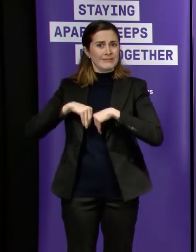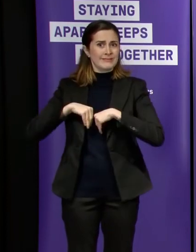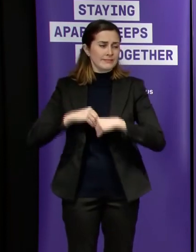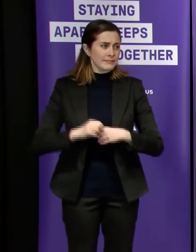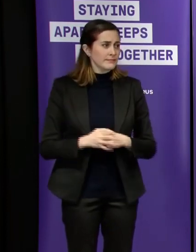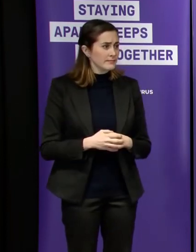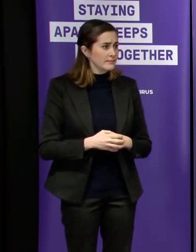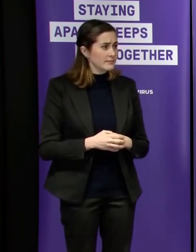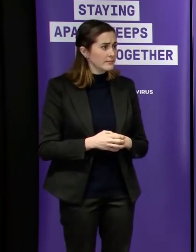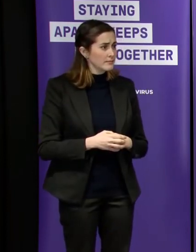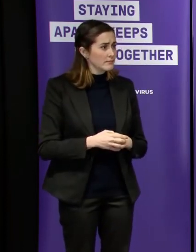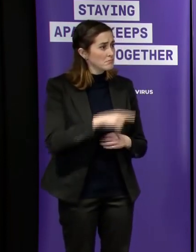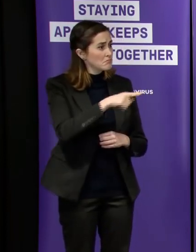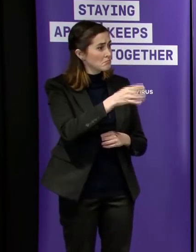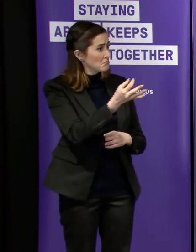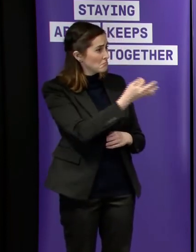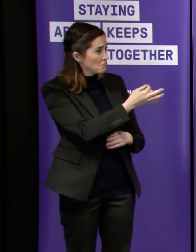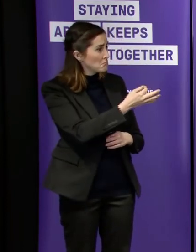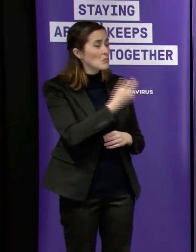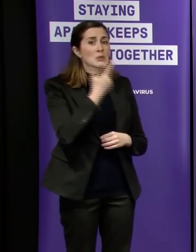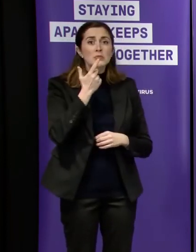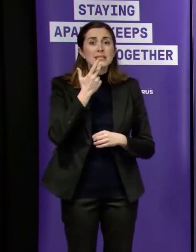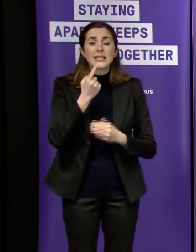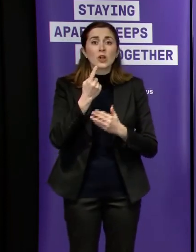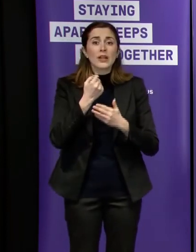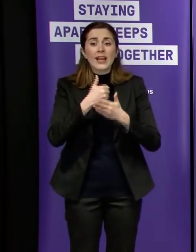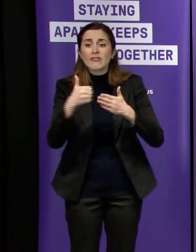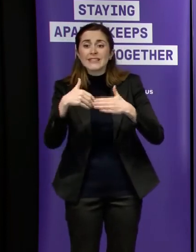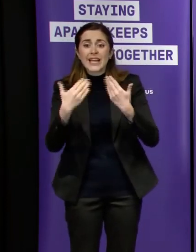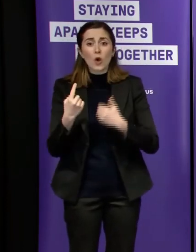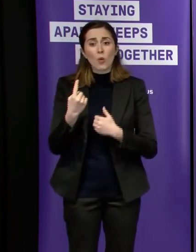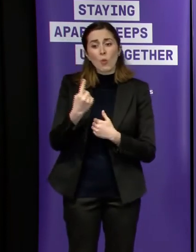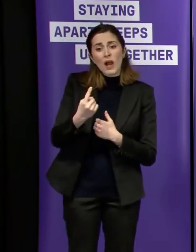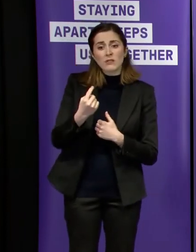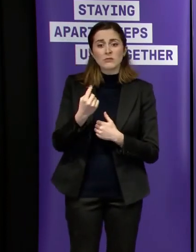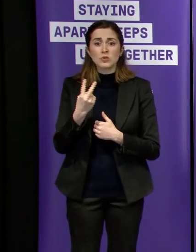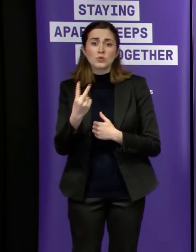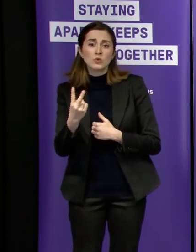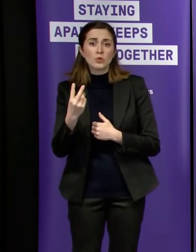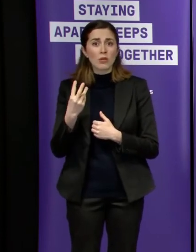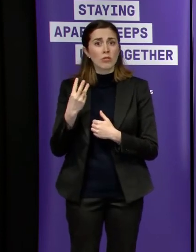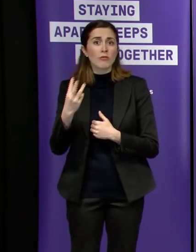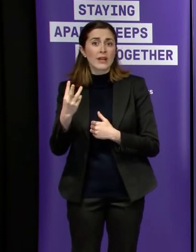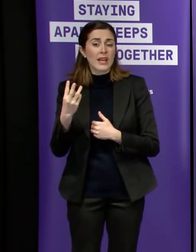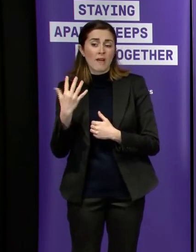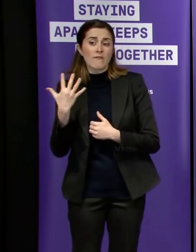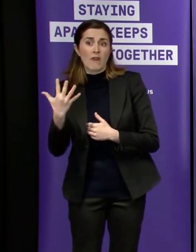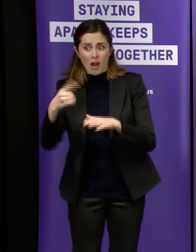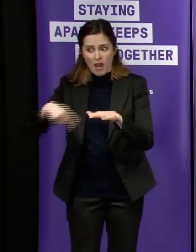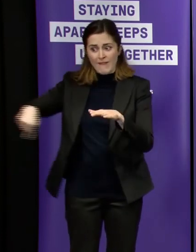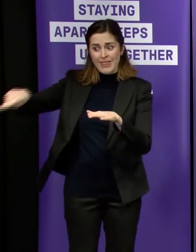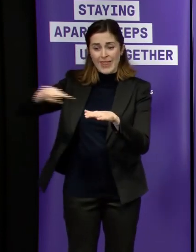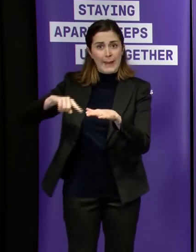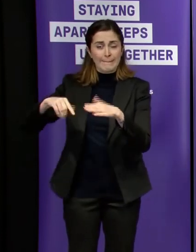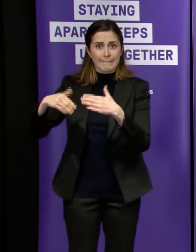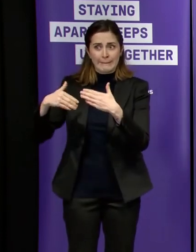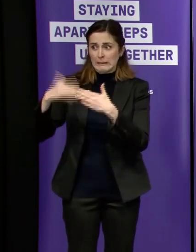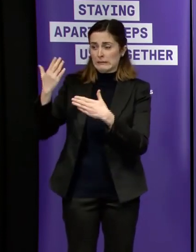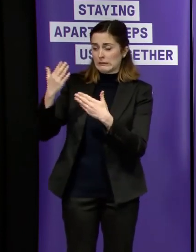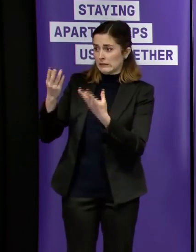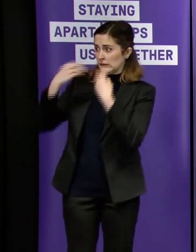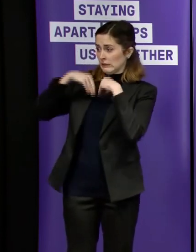determined so even if we're in single digits of daily cases if there's still mystery cases out there we won't be opening up